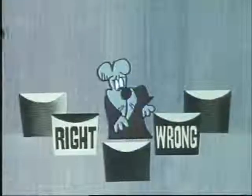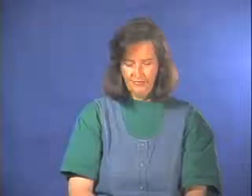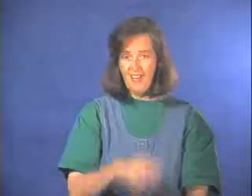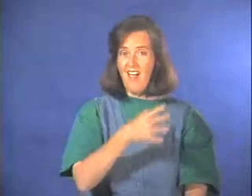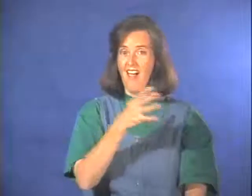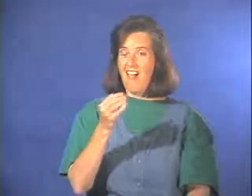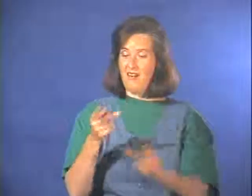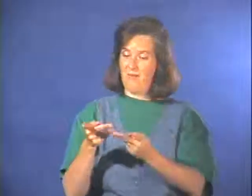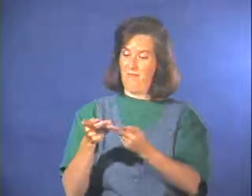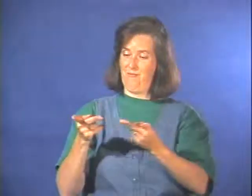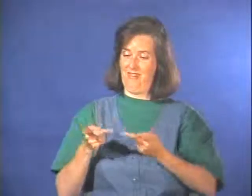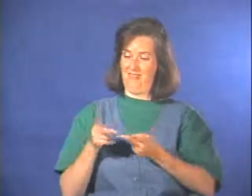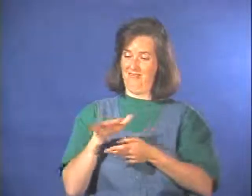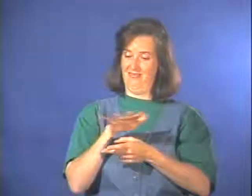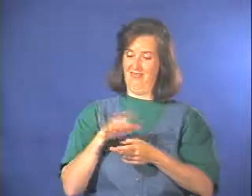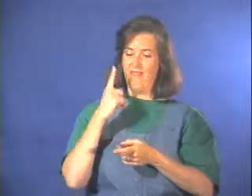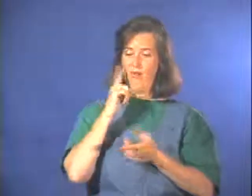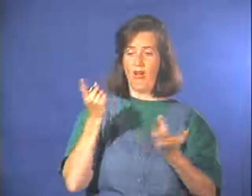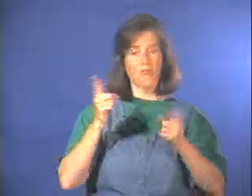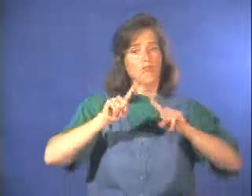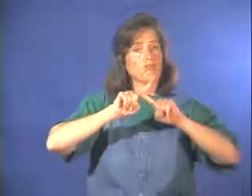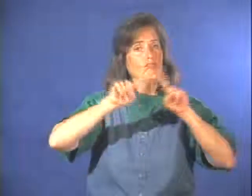And for different opinions.